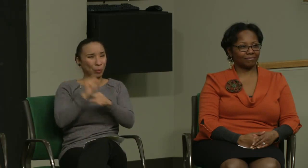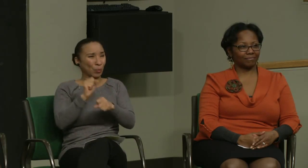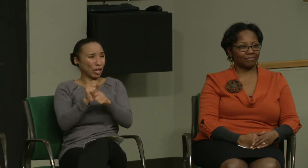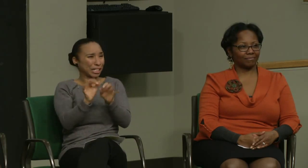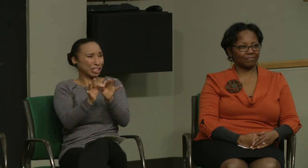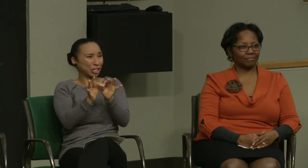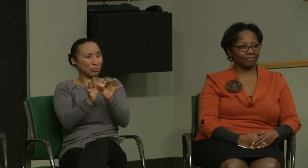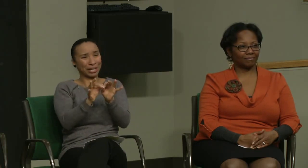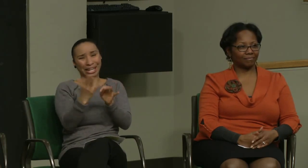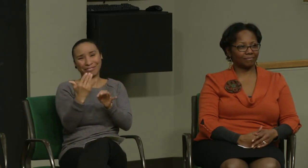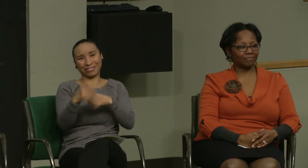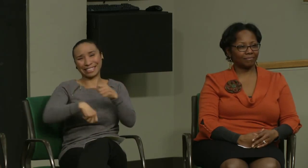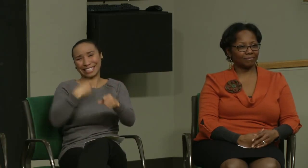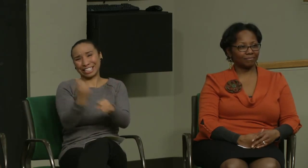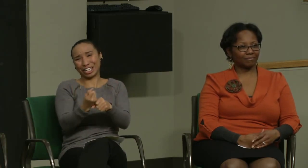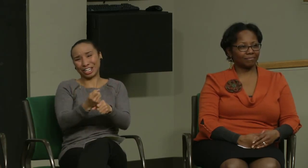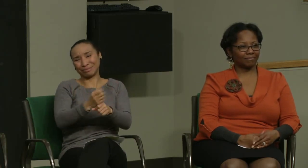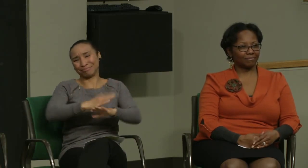can go on for a long time you know I've been